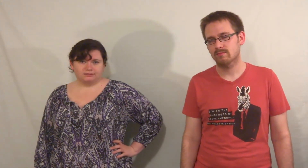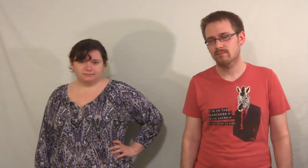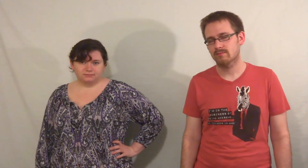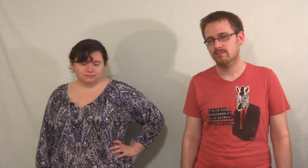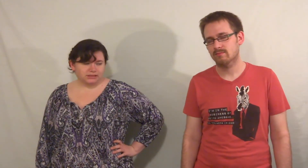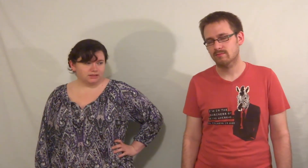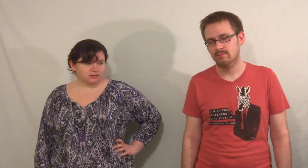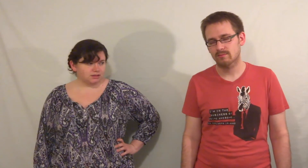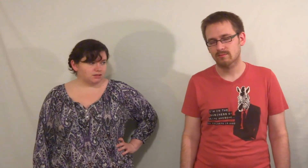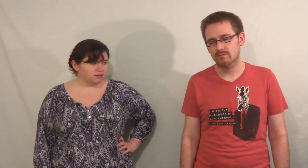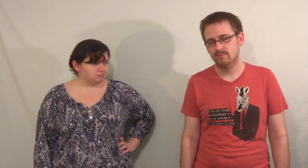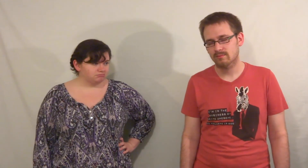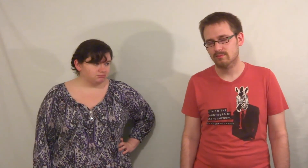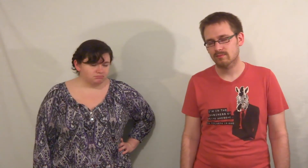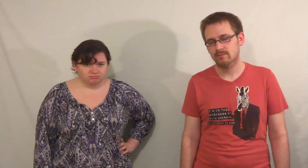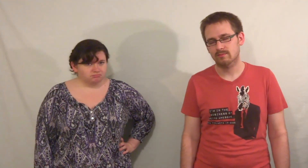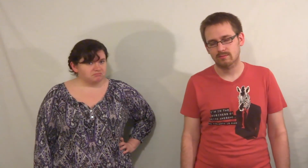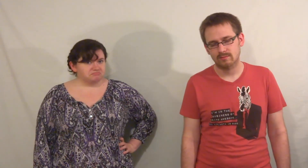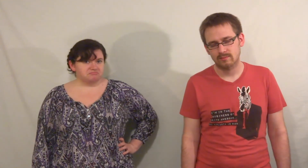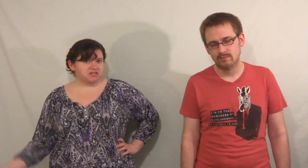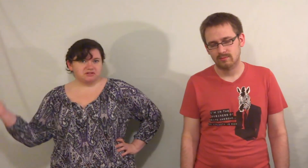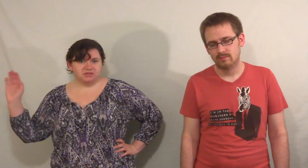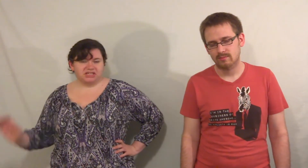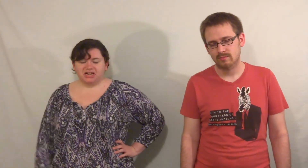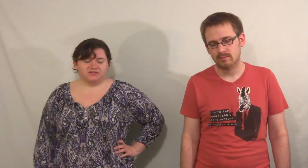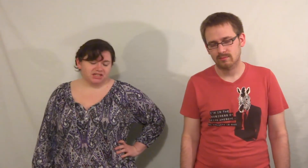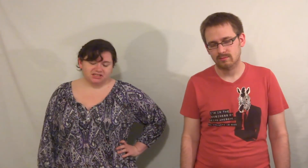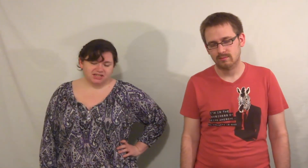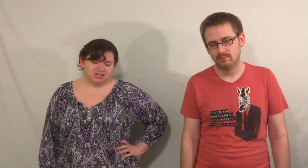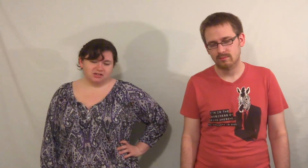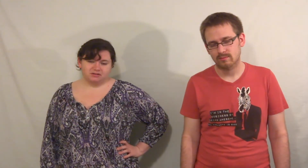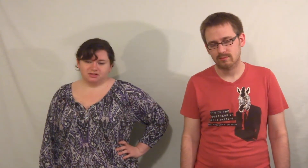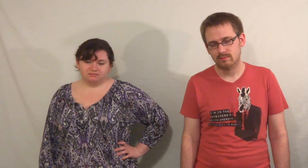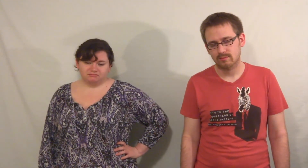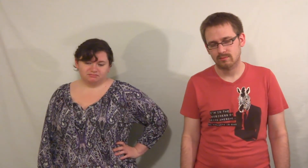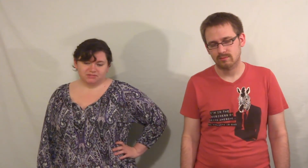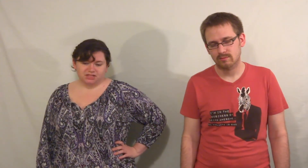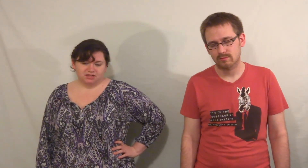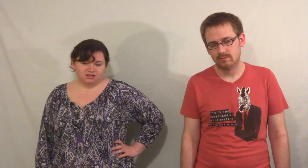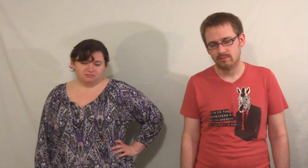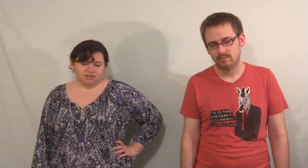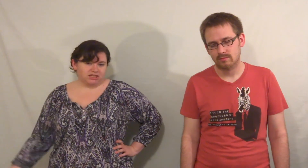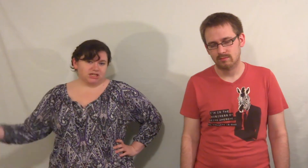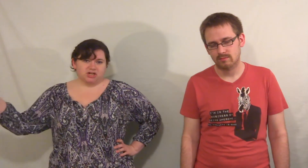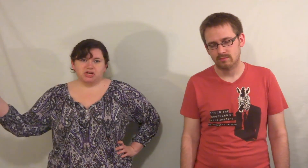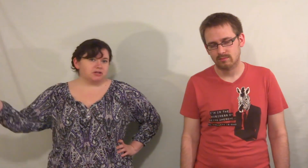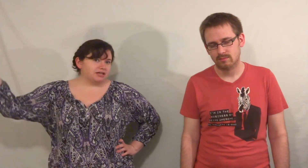Yeah, and, uh, we don't really care if you like today's show, so, click or down click